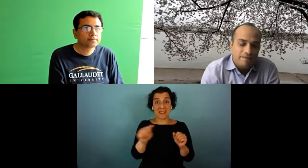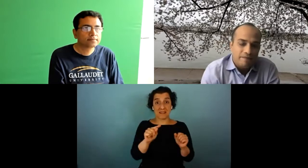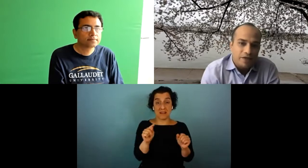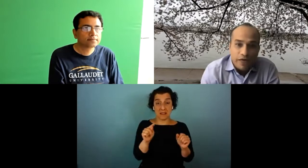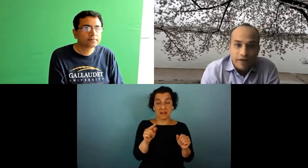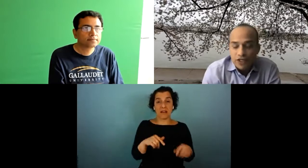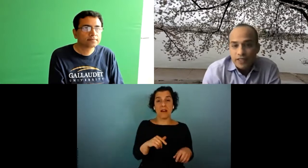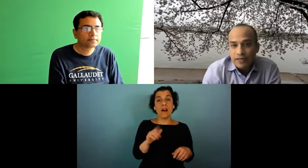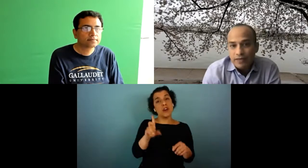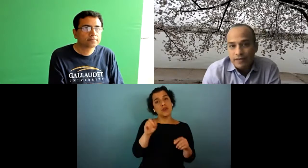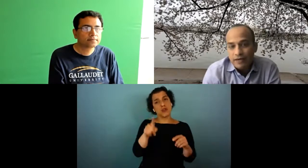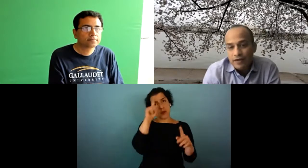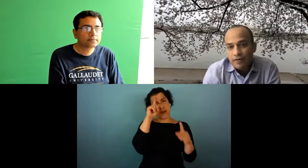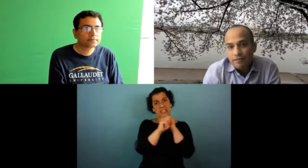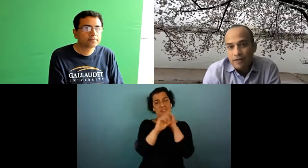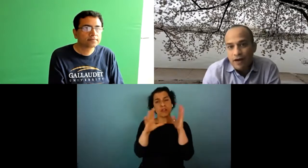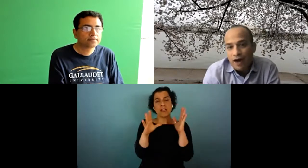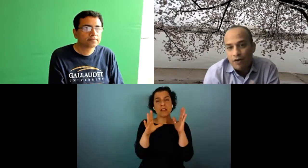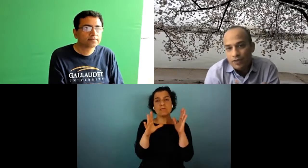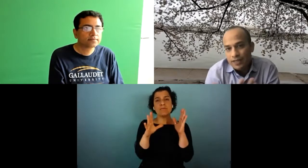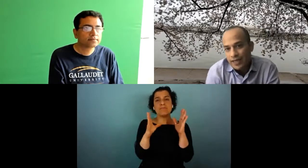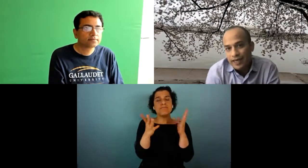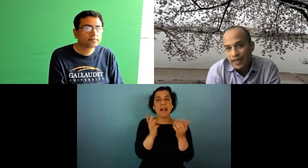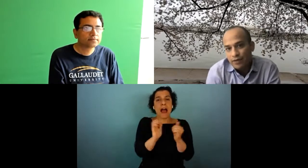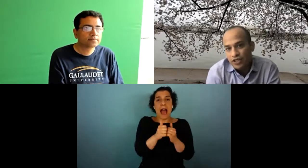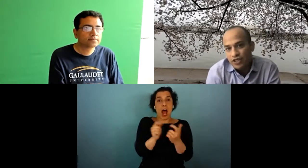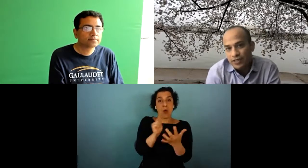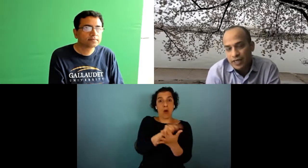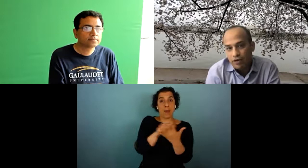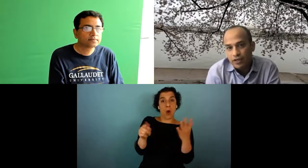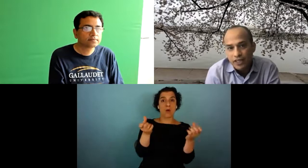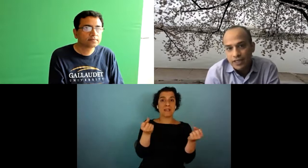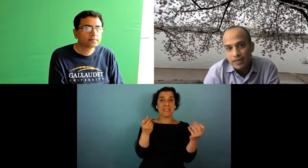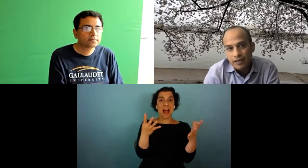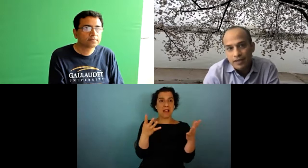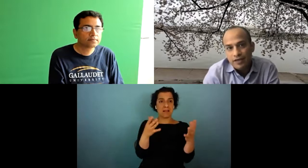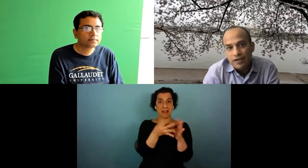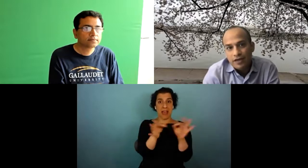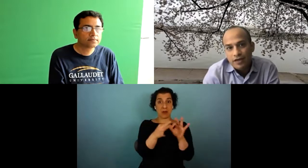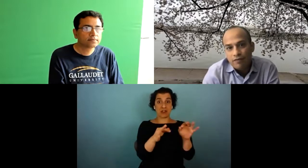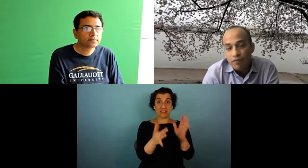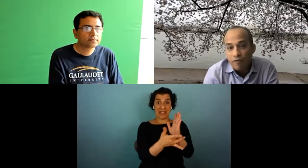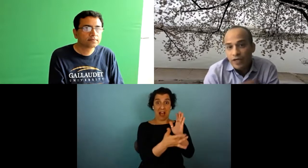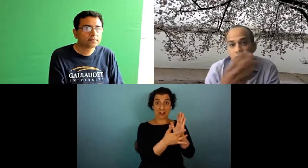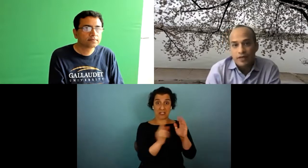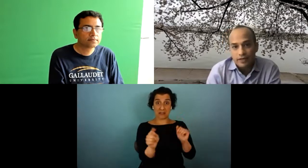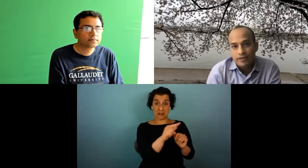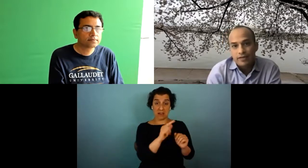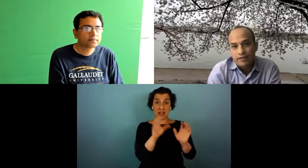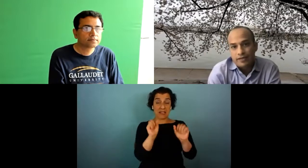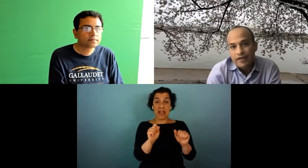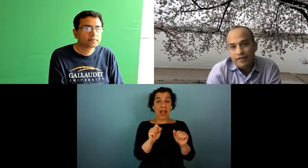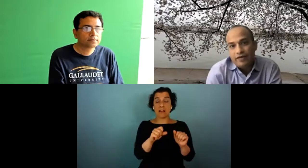do you envision um how these sign language technologies uh would move beyond